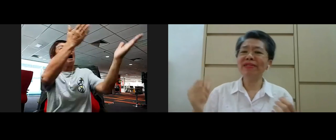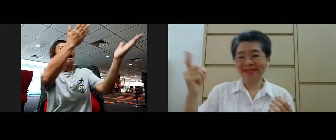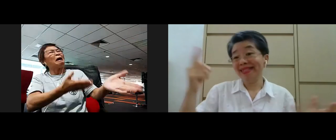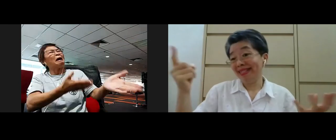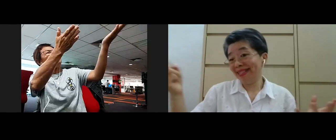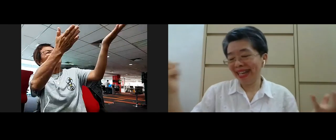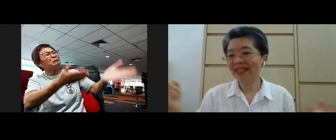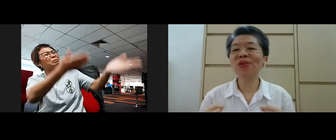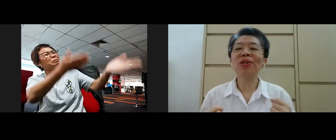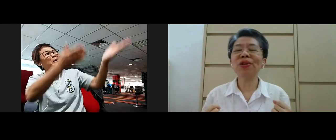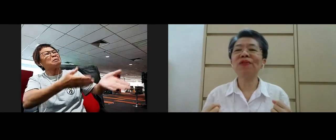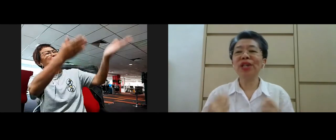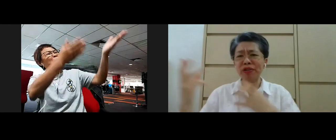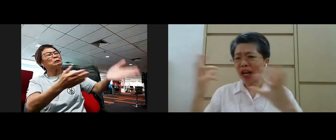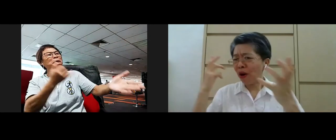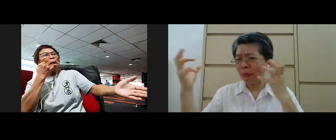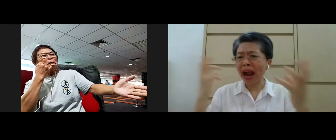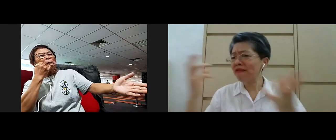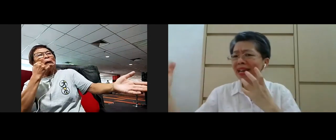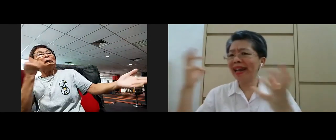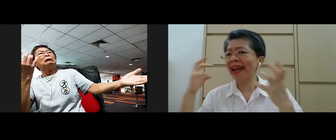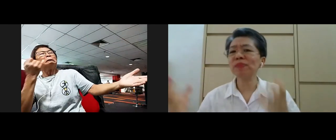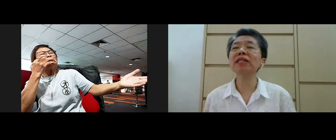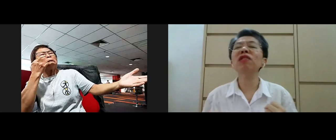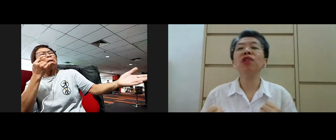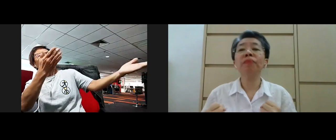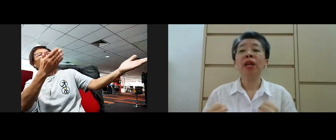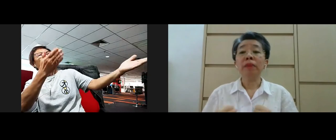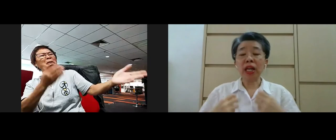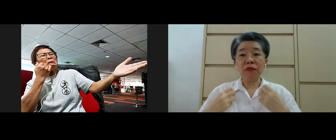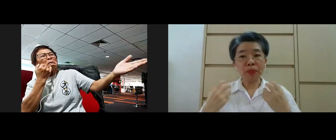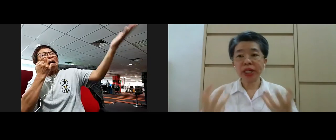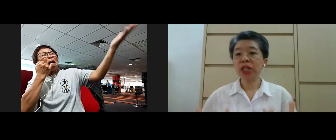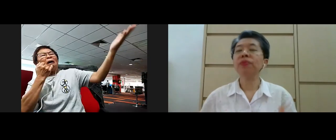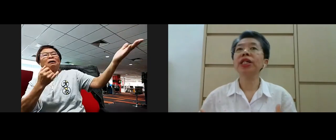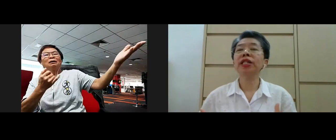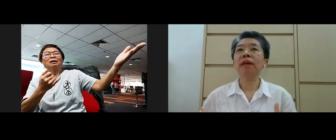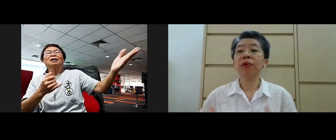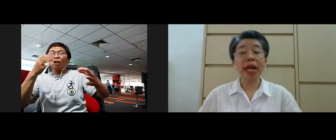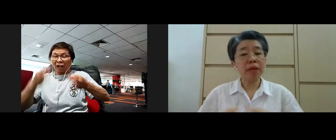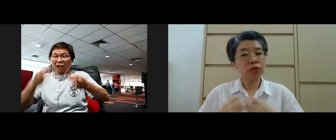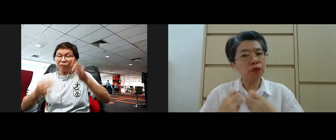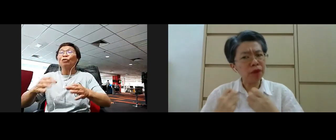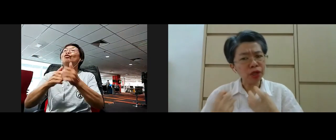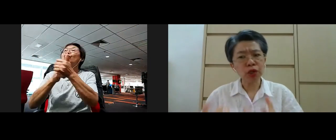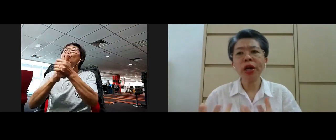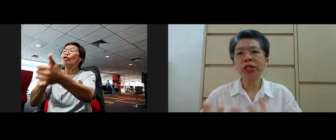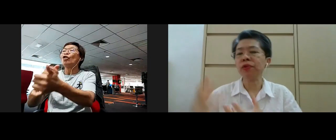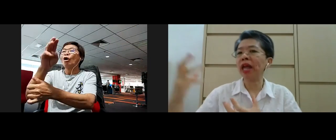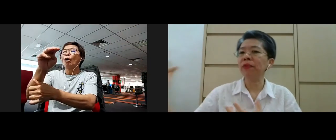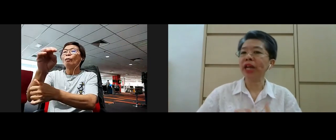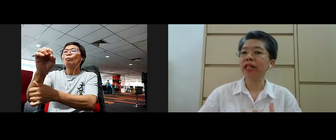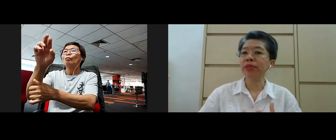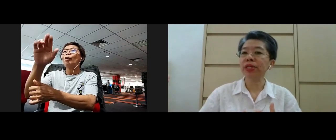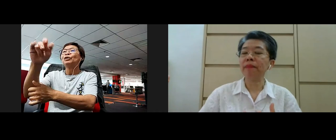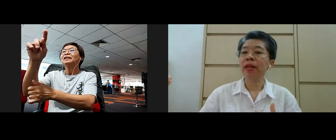know you know so on so forth you know that comparing the expectation but if we practice modita we're able to rejoice